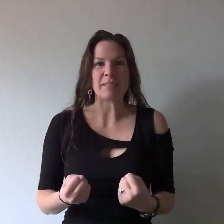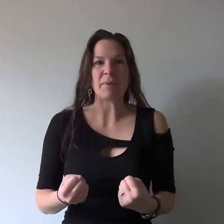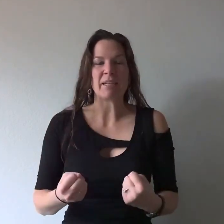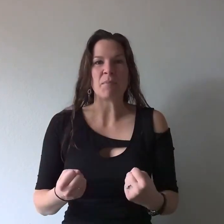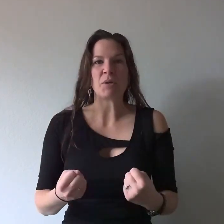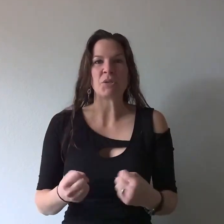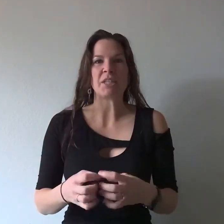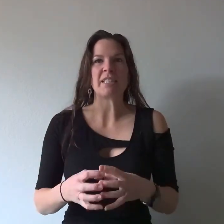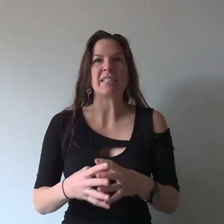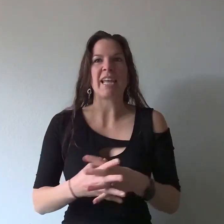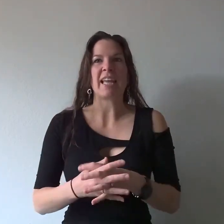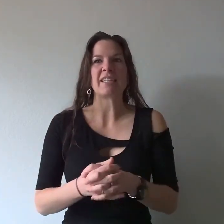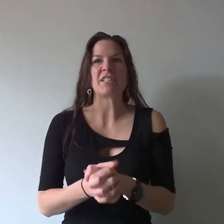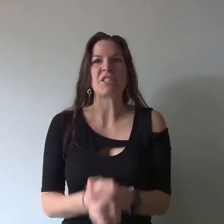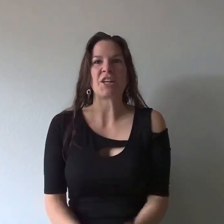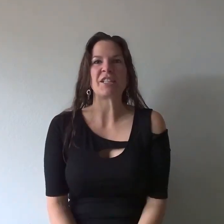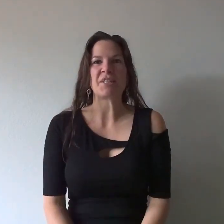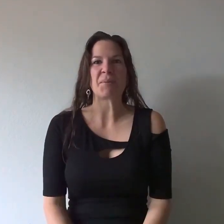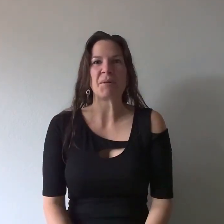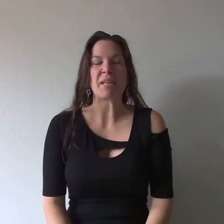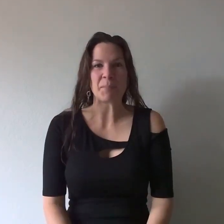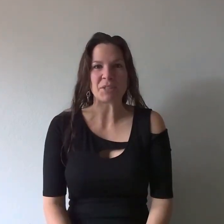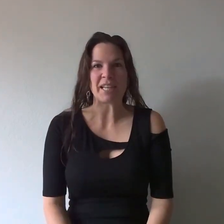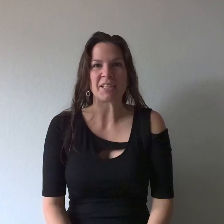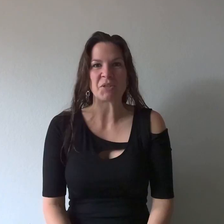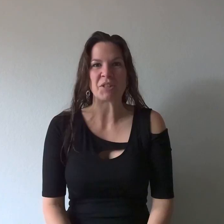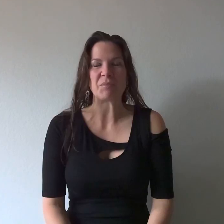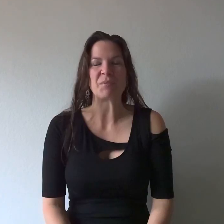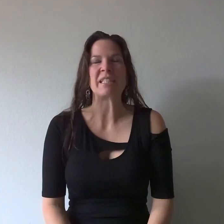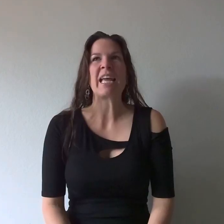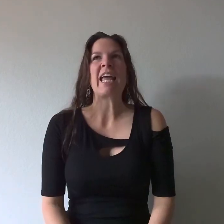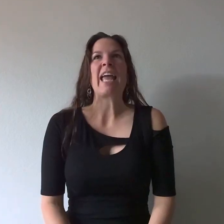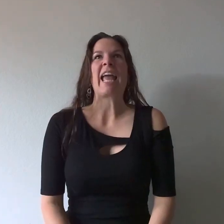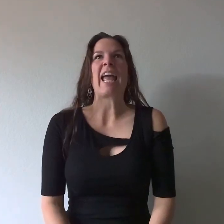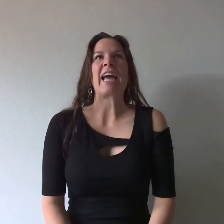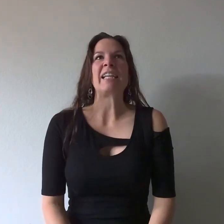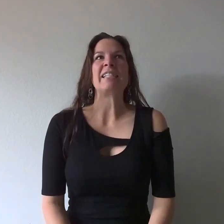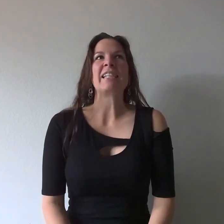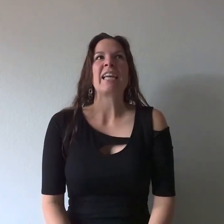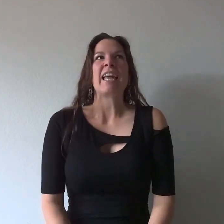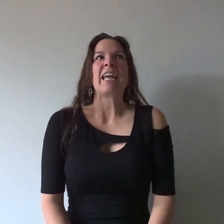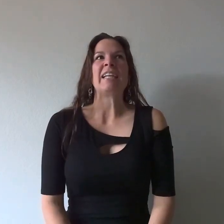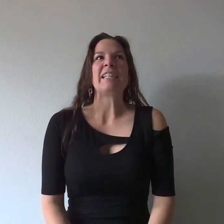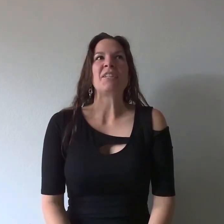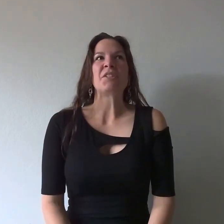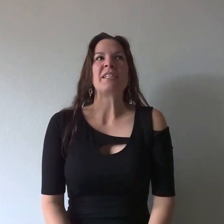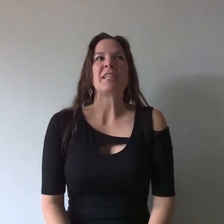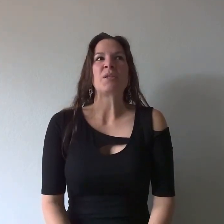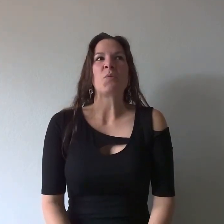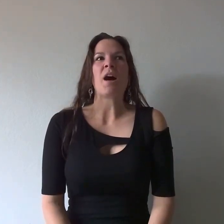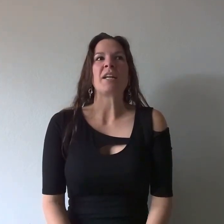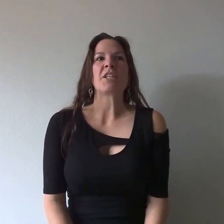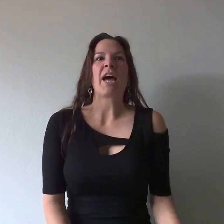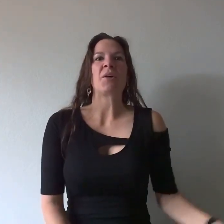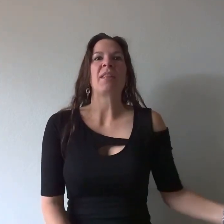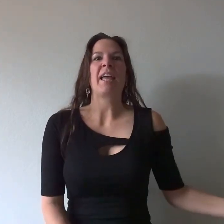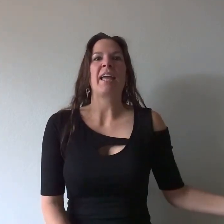big emotions and starting to throw temper tantrums and it's interesting to watch how they